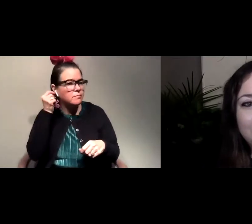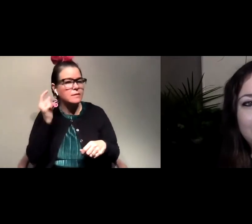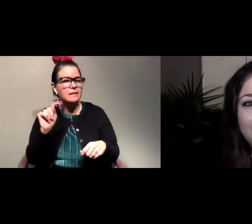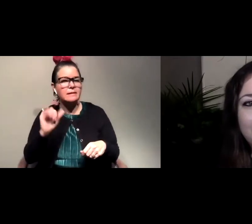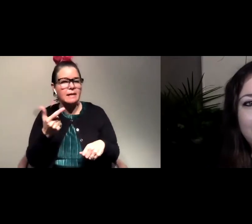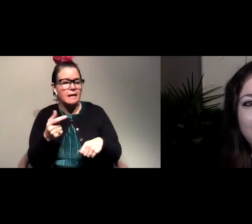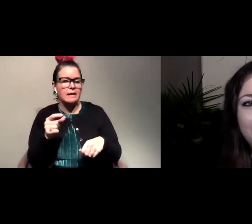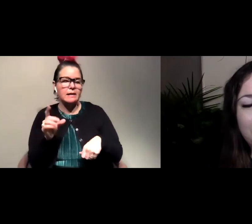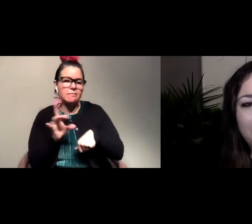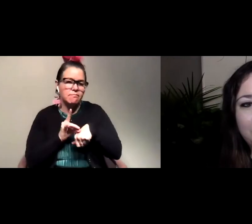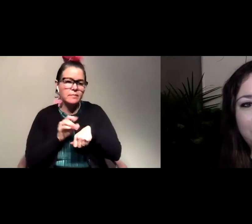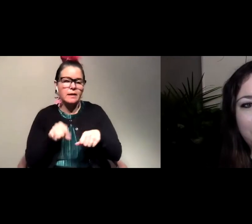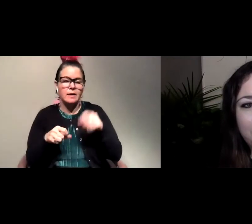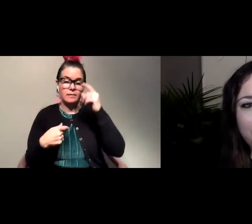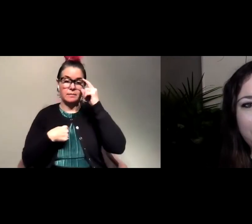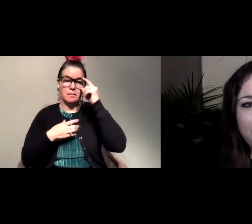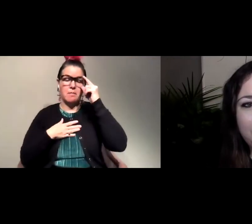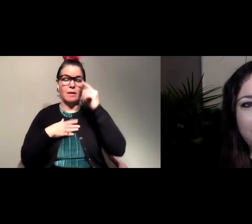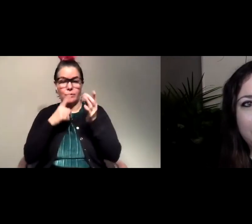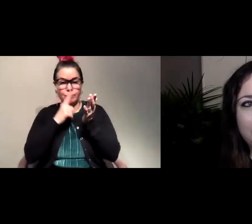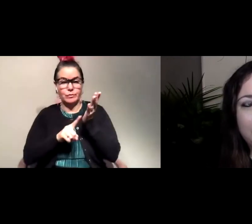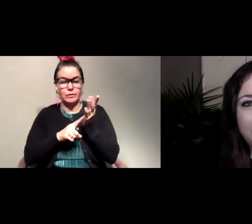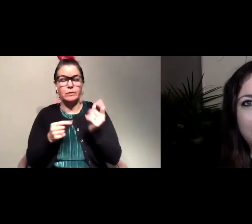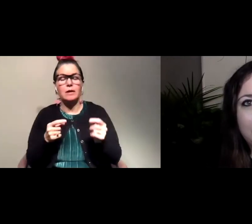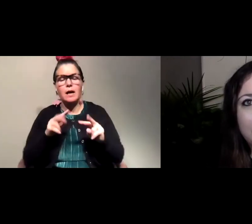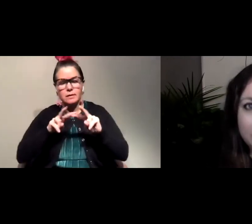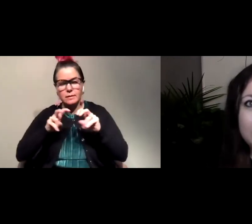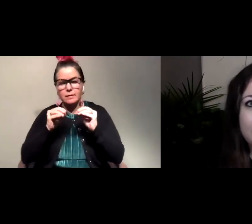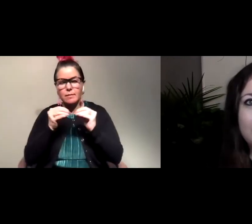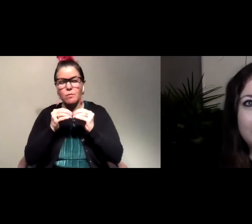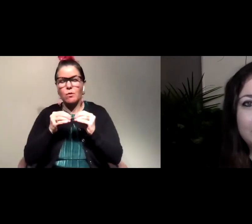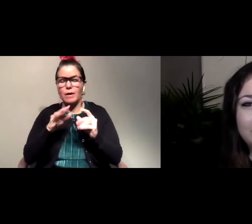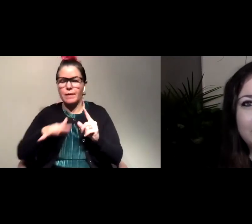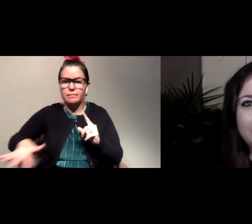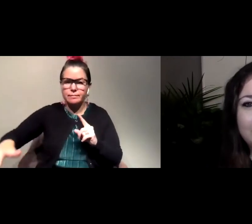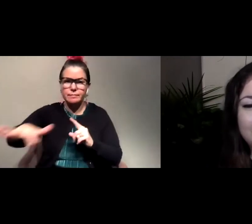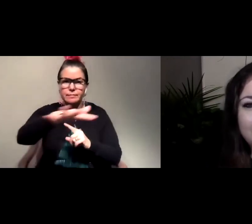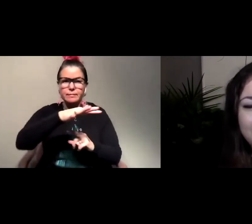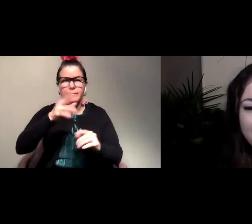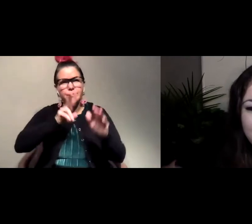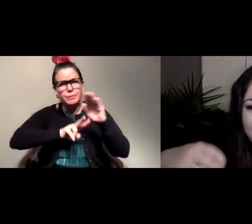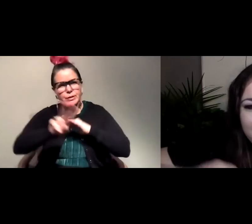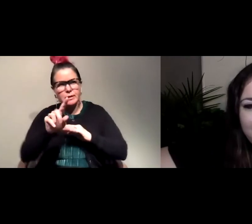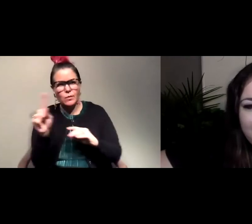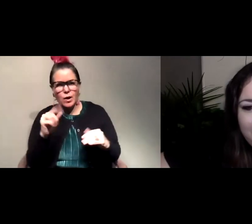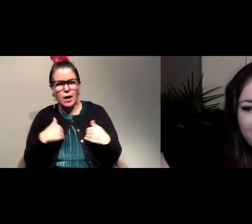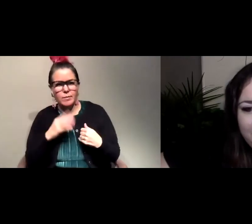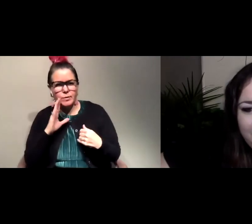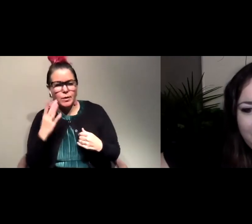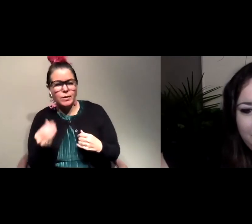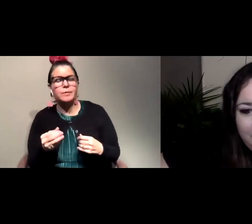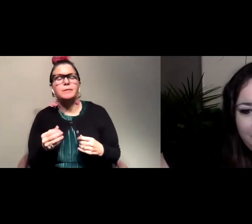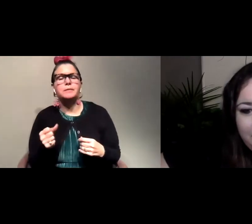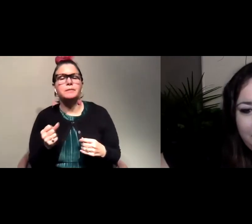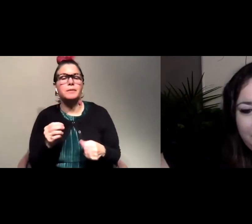and but what I do is I look more at the landscapes and sort of do more predictive modeling and so I